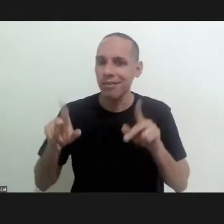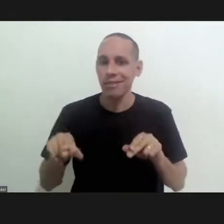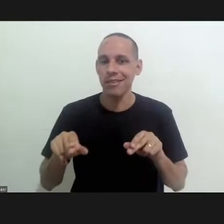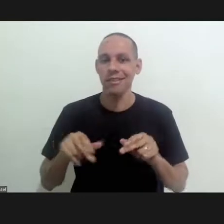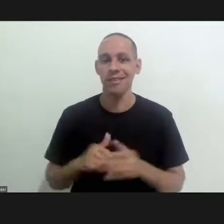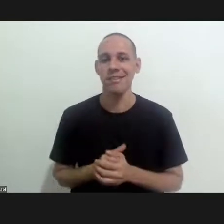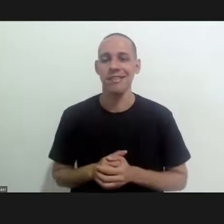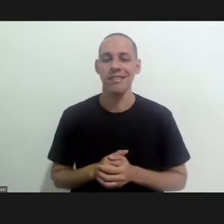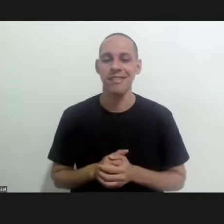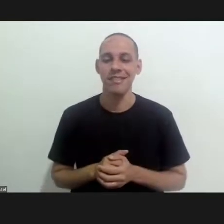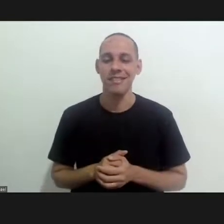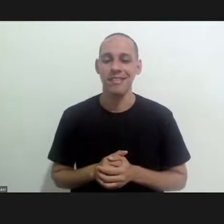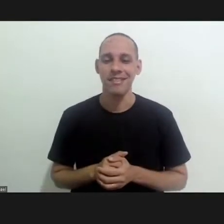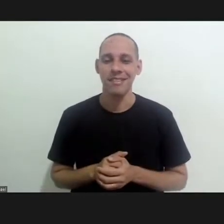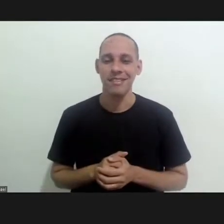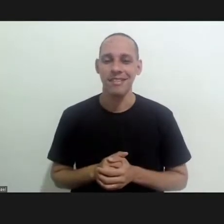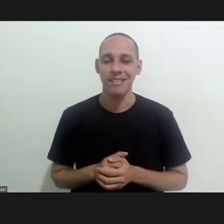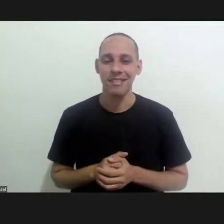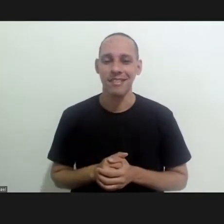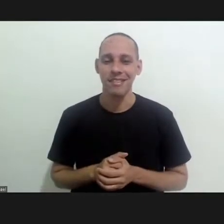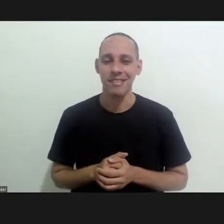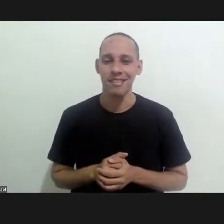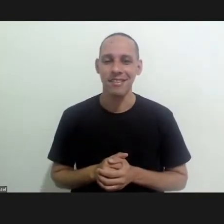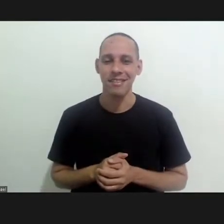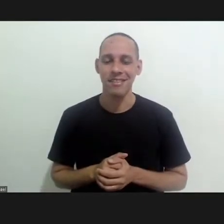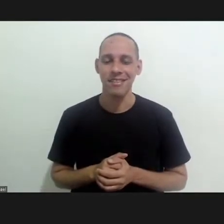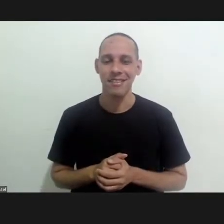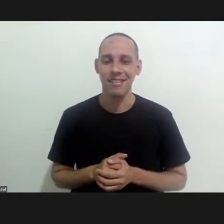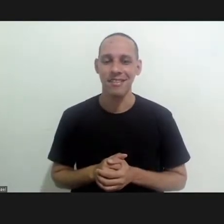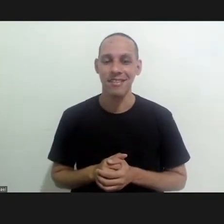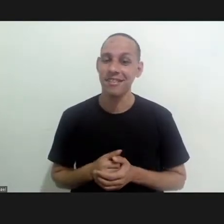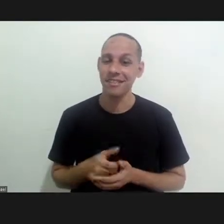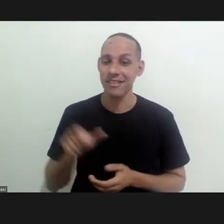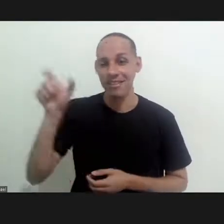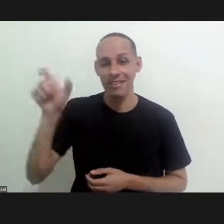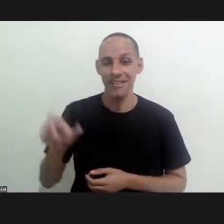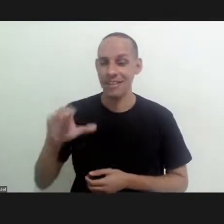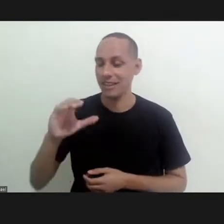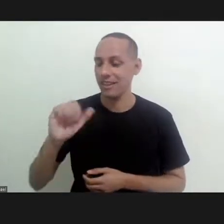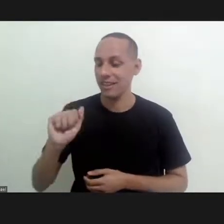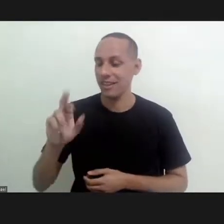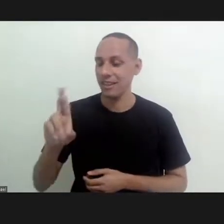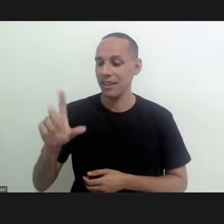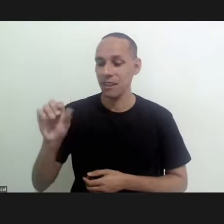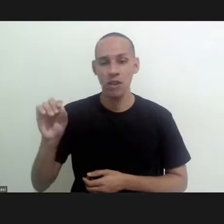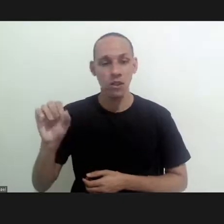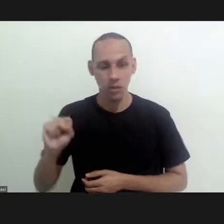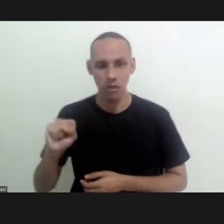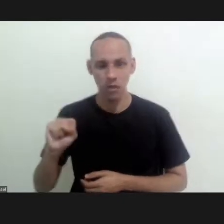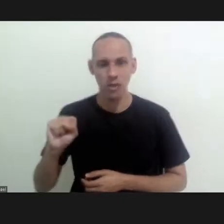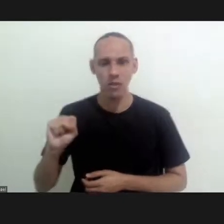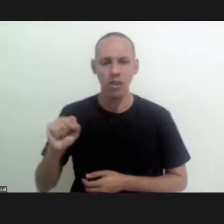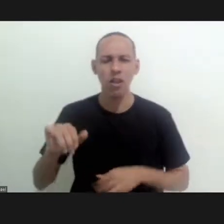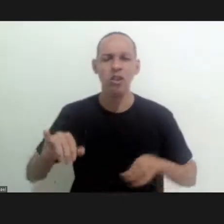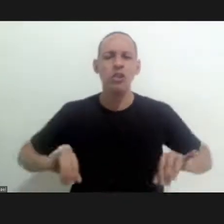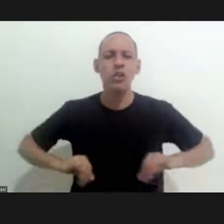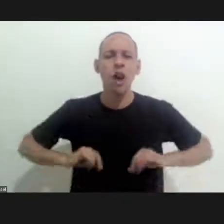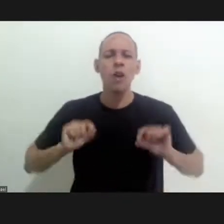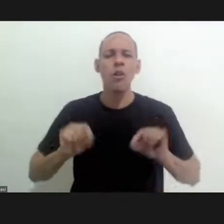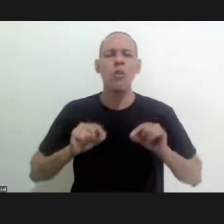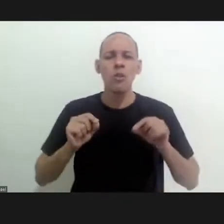brings all of these situations carlos chagas suffered some resistance